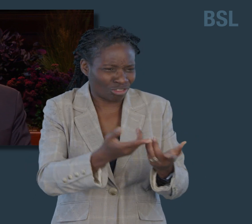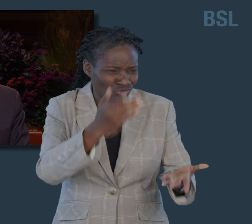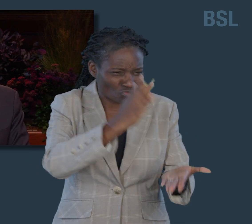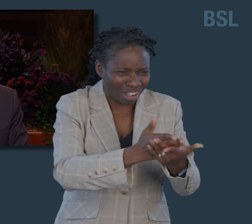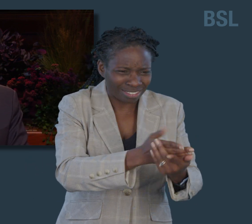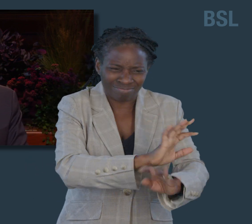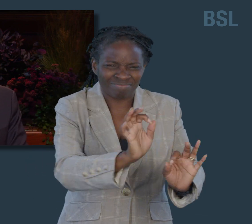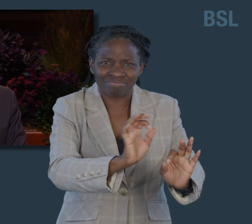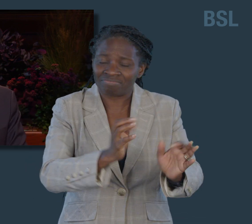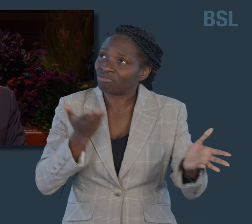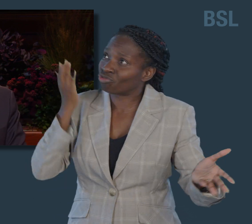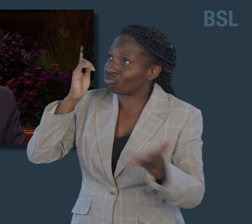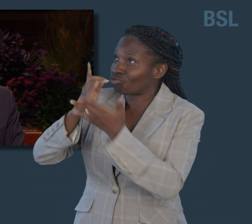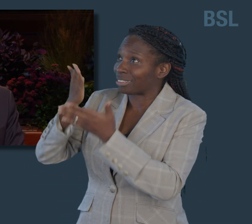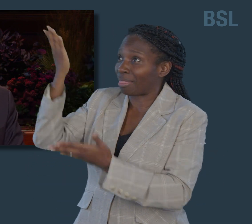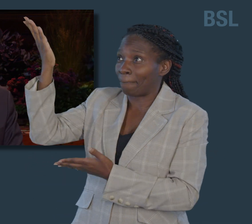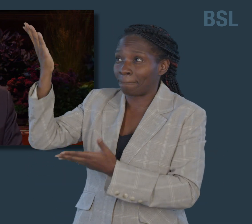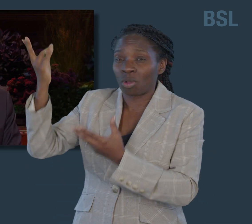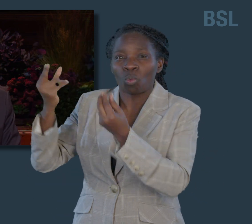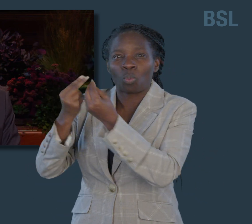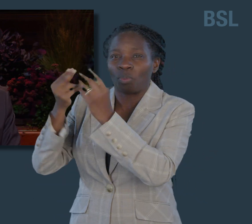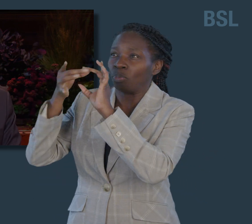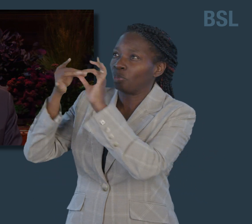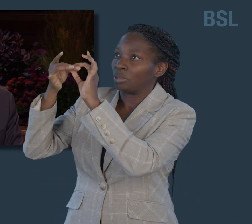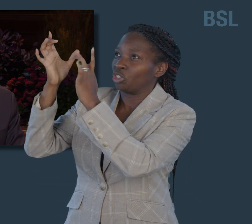In the sacred name of Jesus Christ, amen.